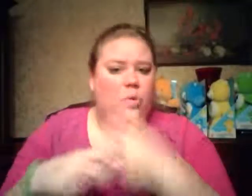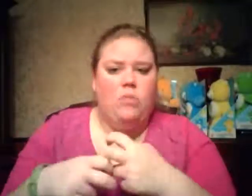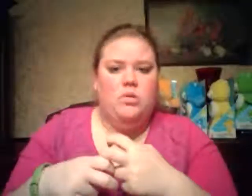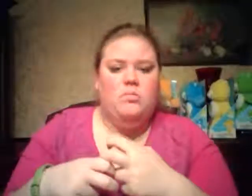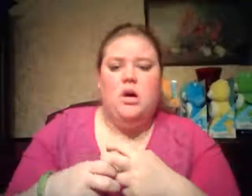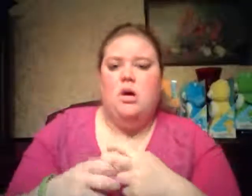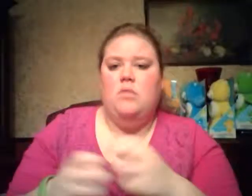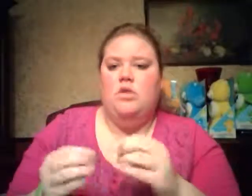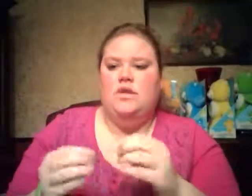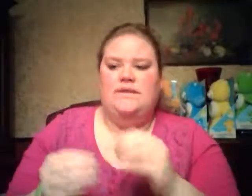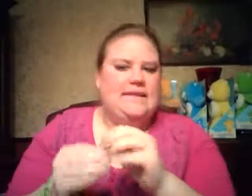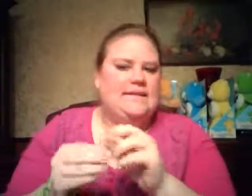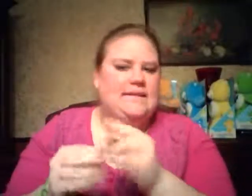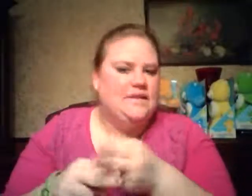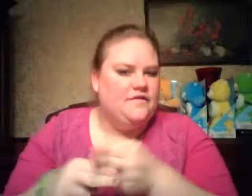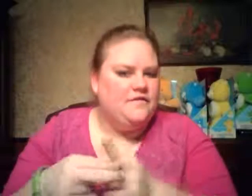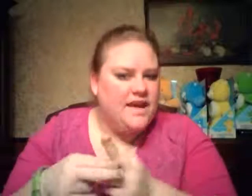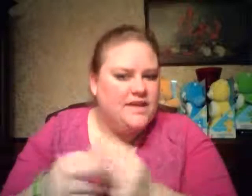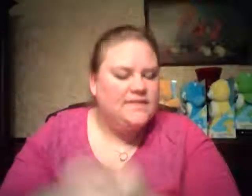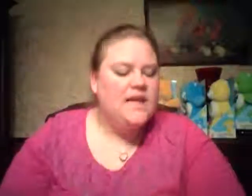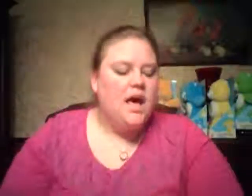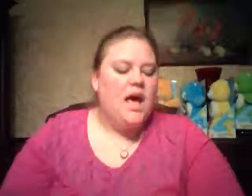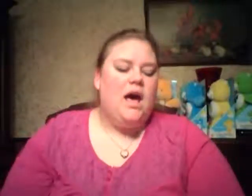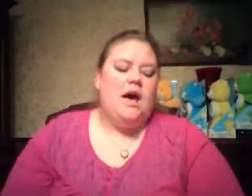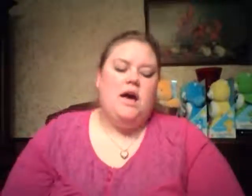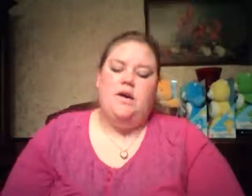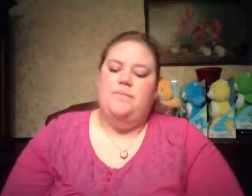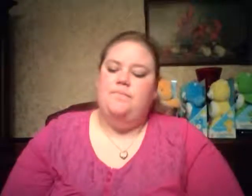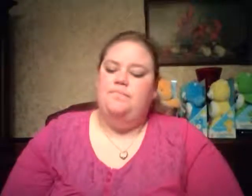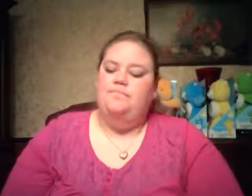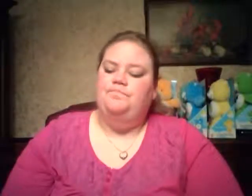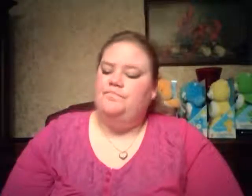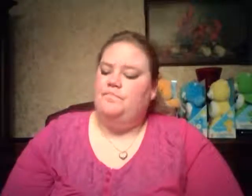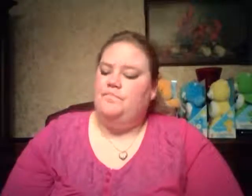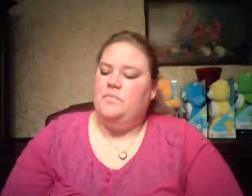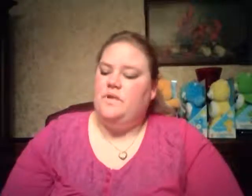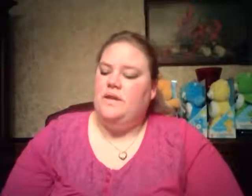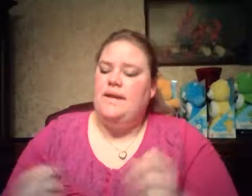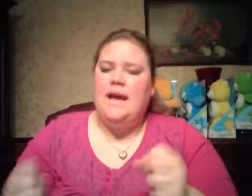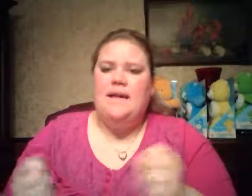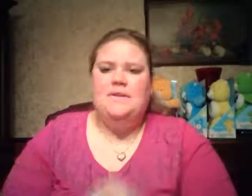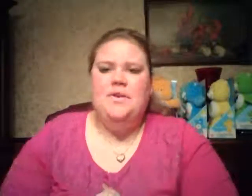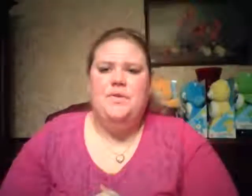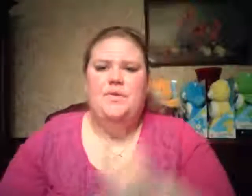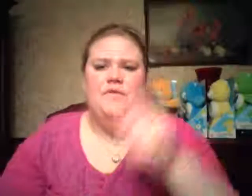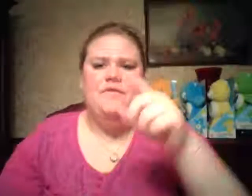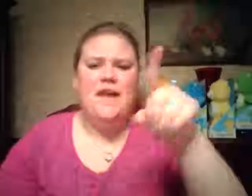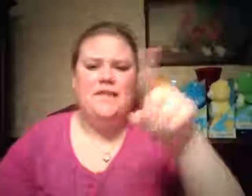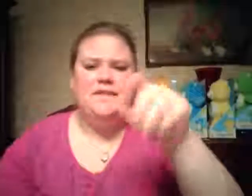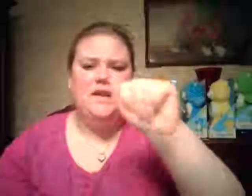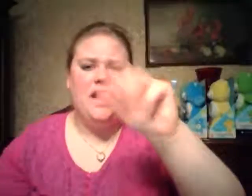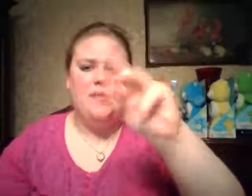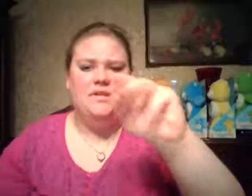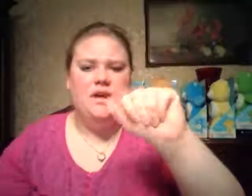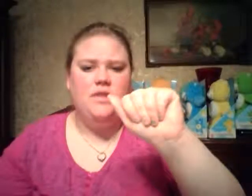problem it's easy to fix yeah so you can find this on Amazon